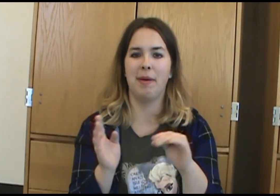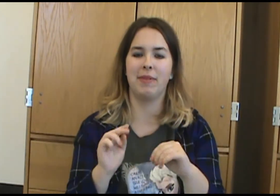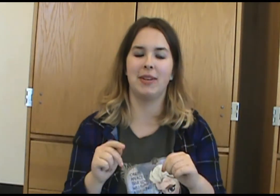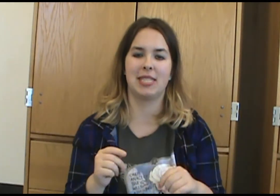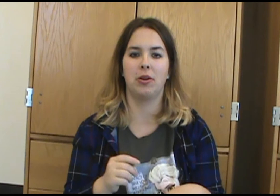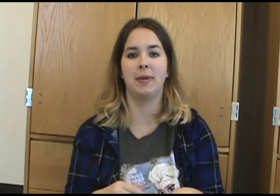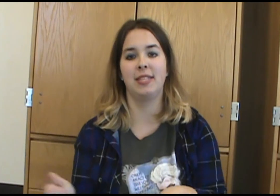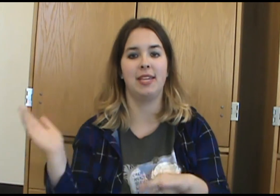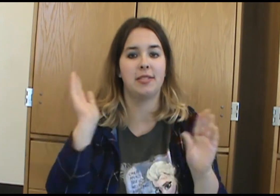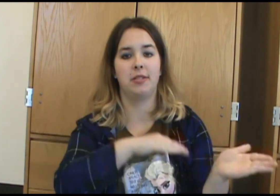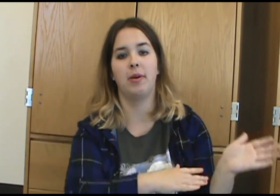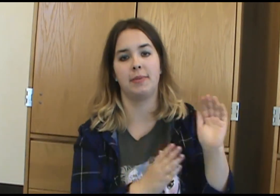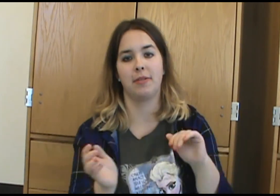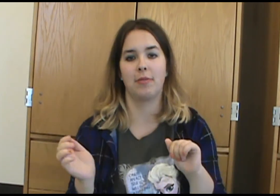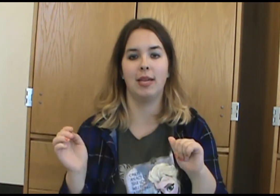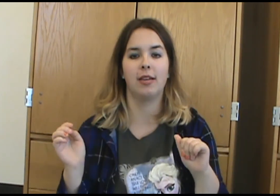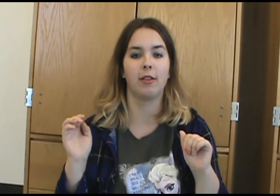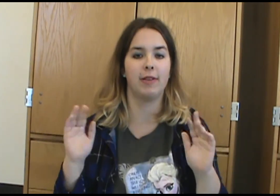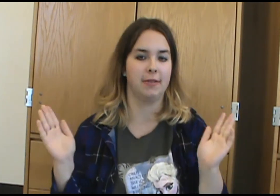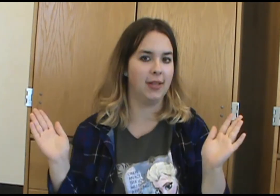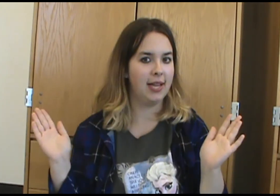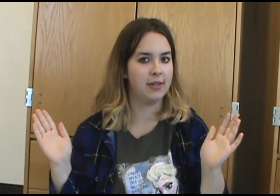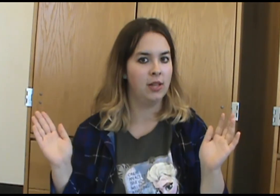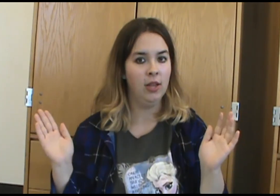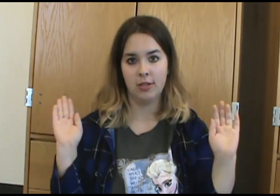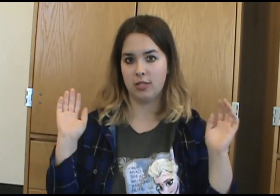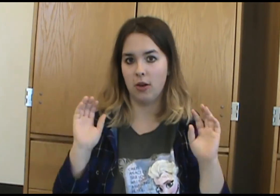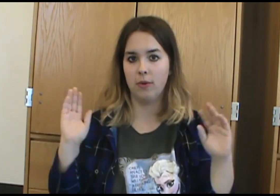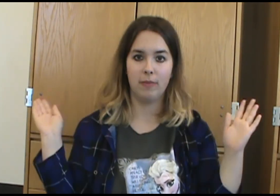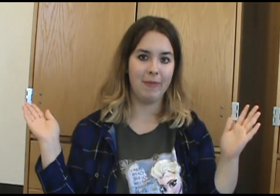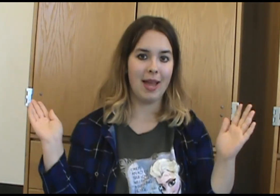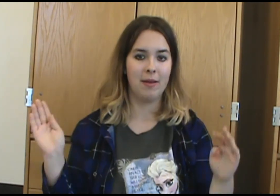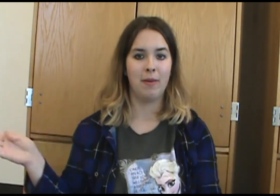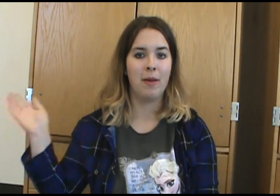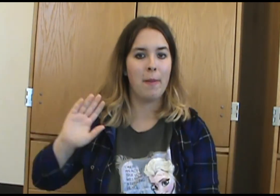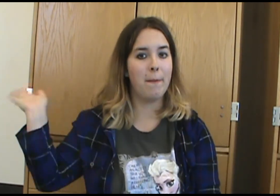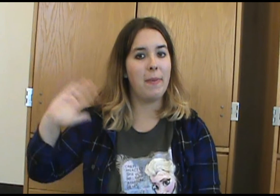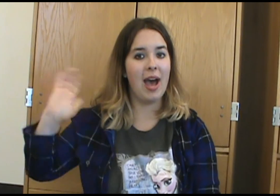my review on Scorpion Season 2 Episode 3 called Fish Follette. So yeah, bye!